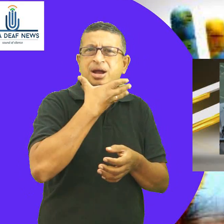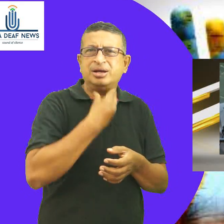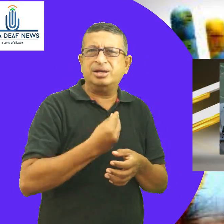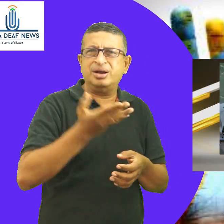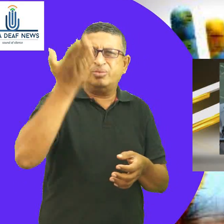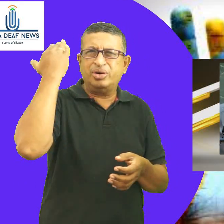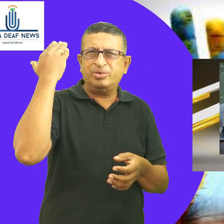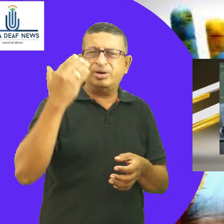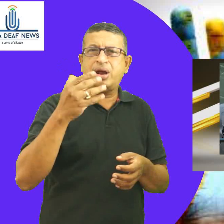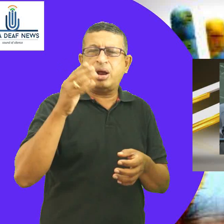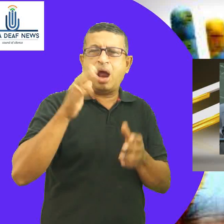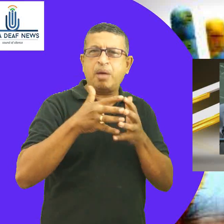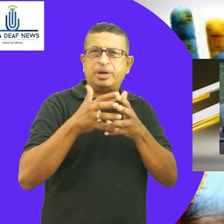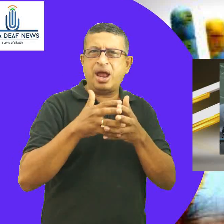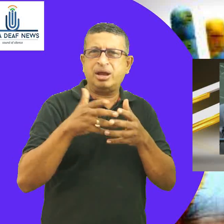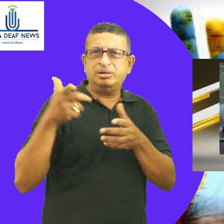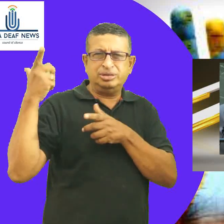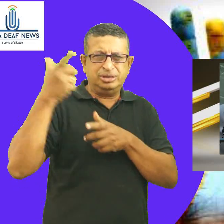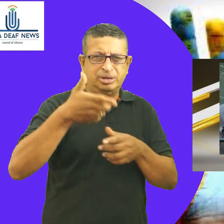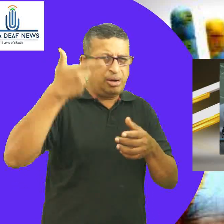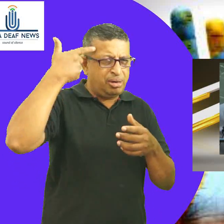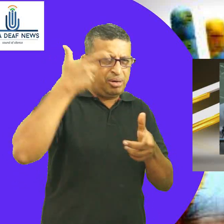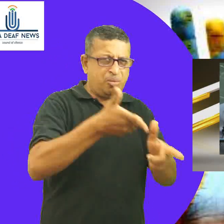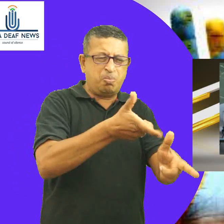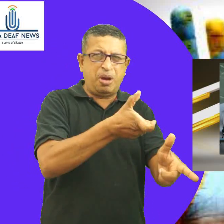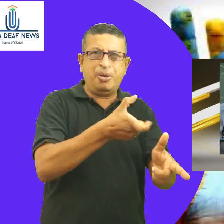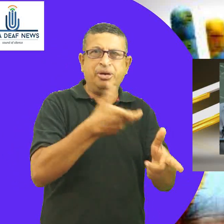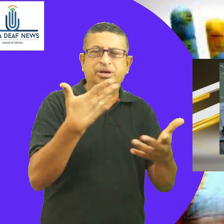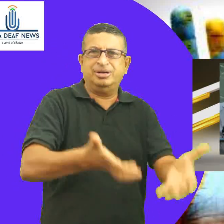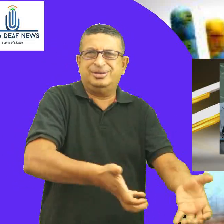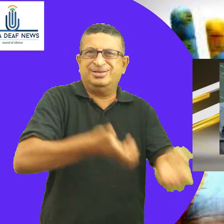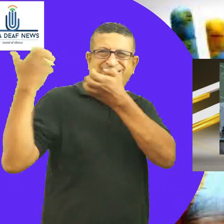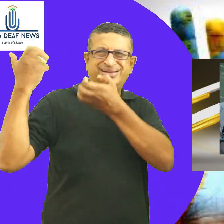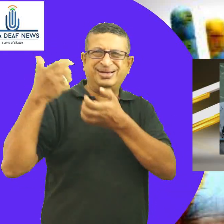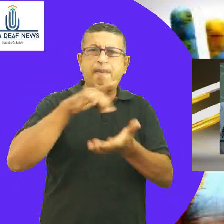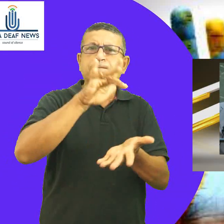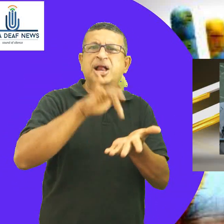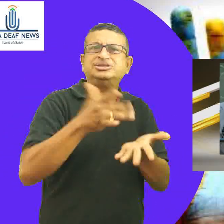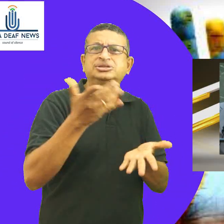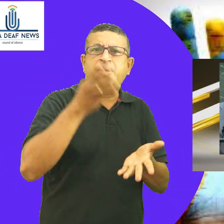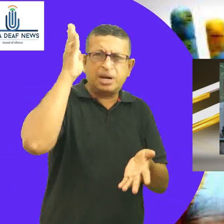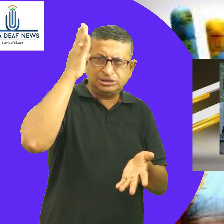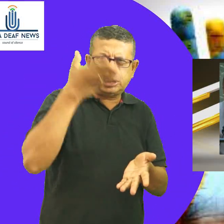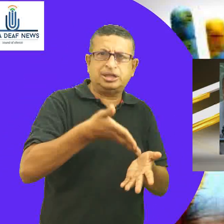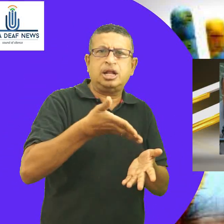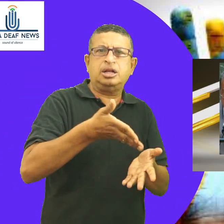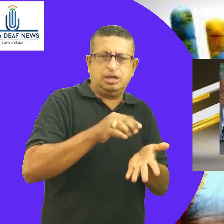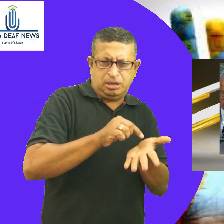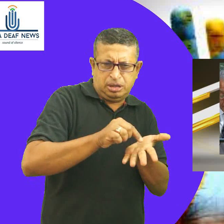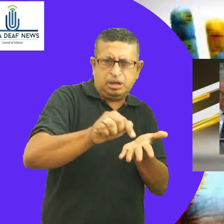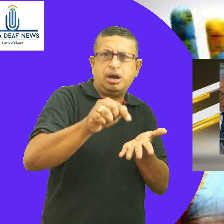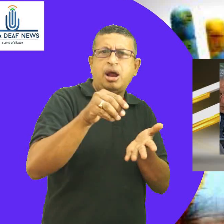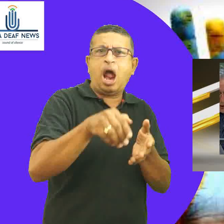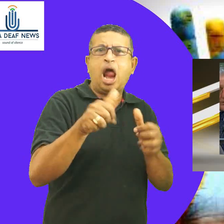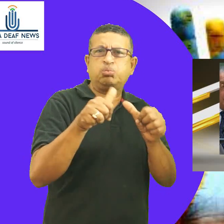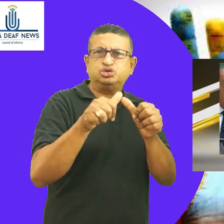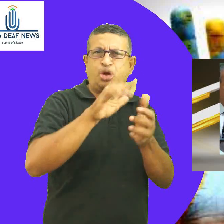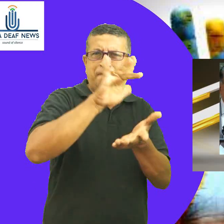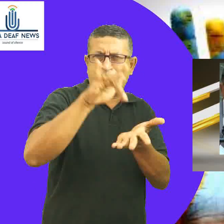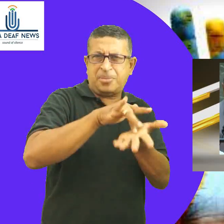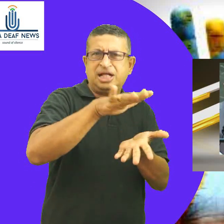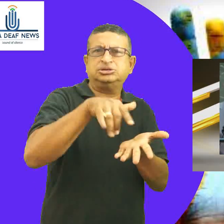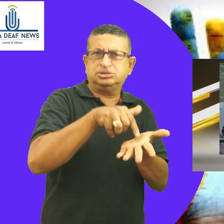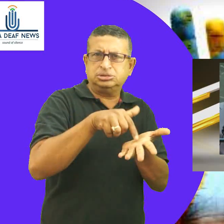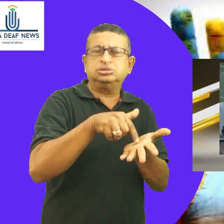gave UN Secretary General Antonio Guterres a dossier which ironically accused India of stoking terrorism in Pakistan.